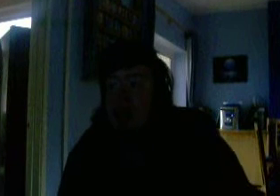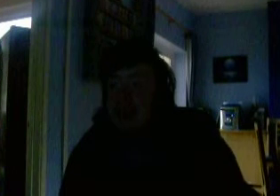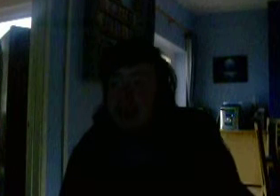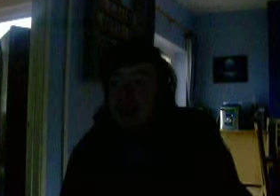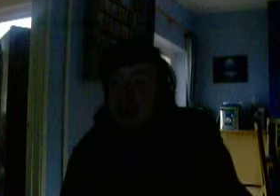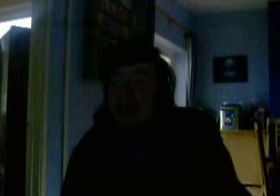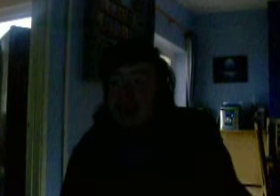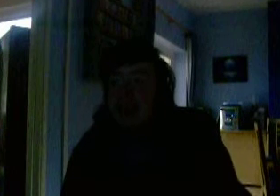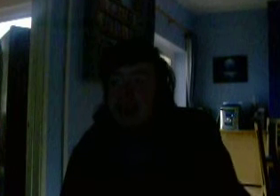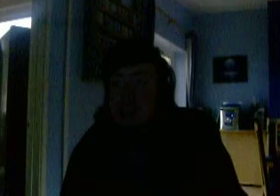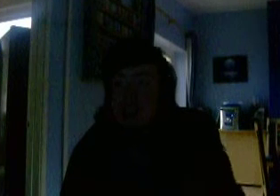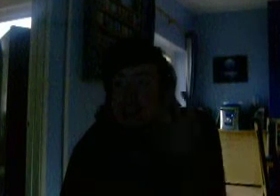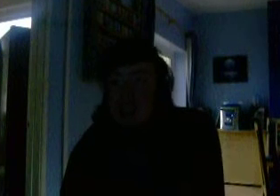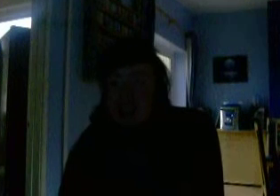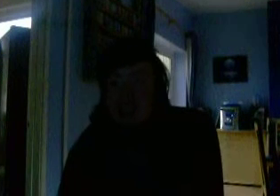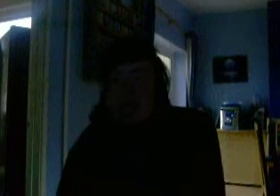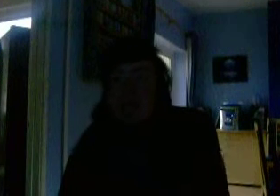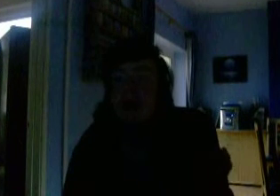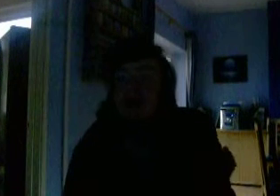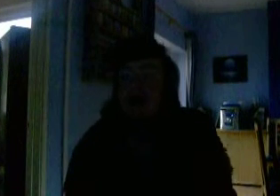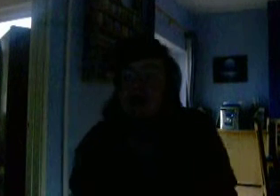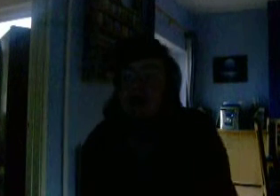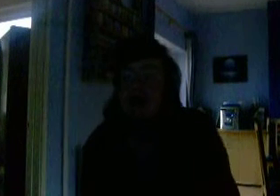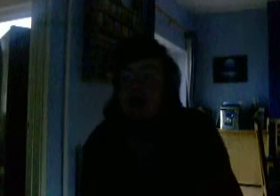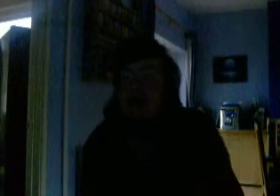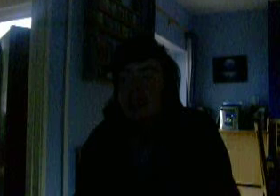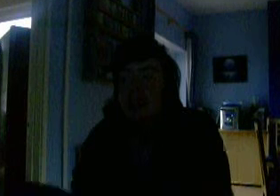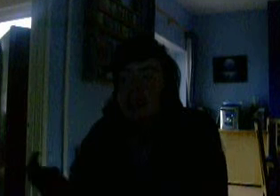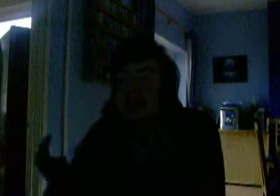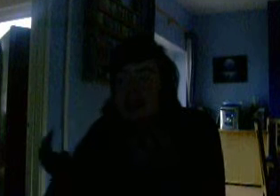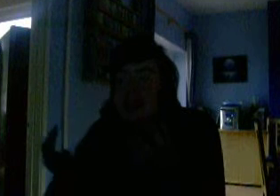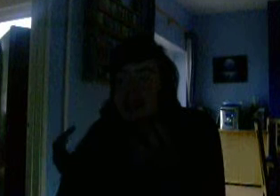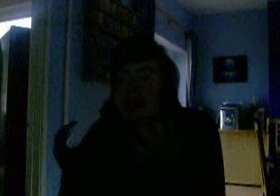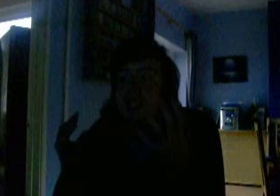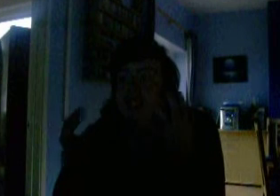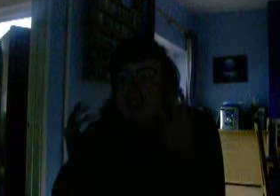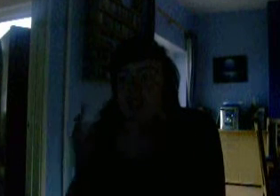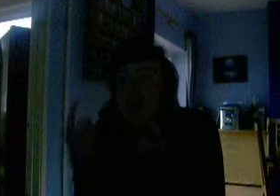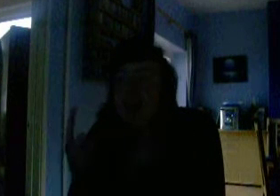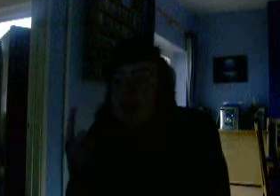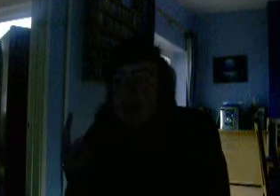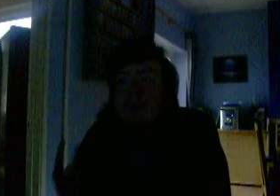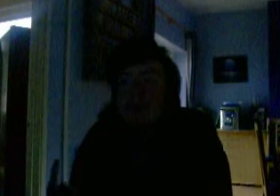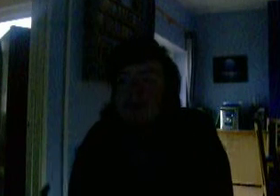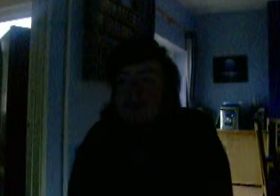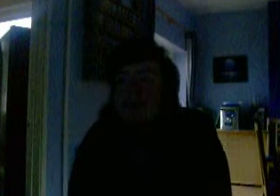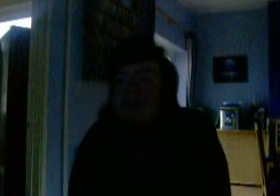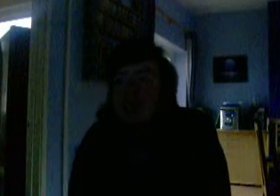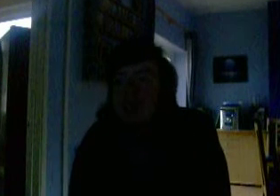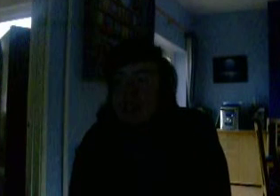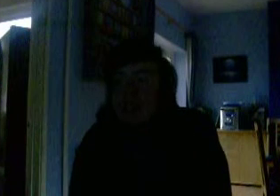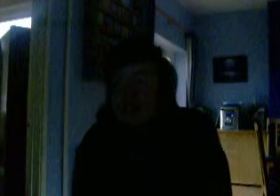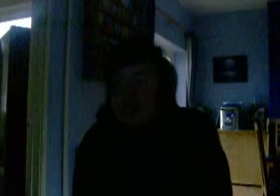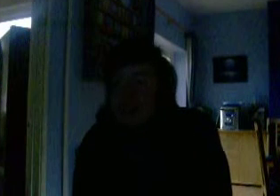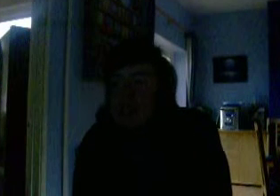And... After they folded up, they decided to make one more game in 2000... The year 2000,